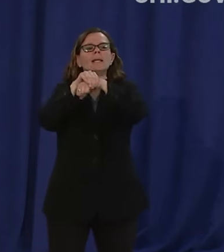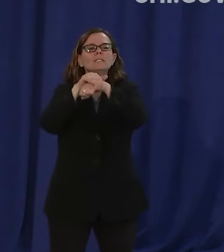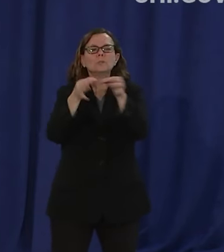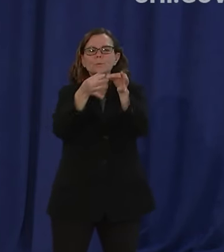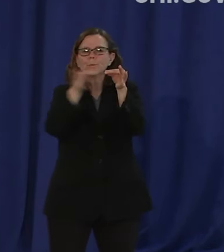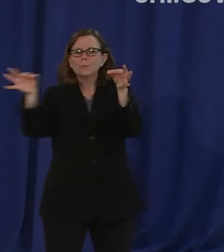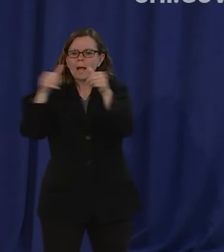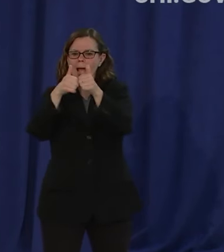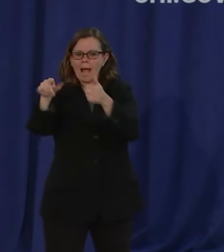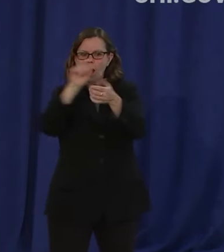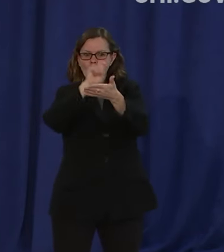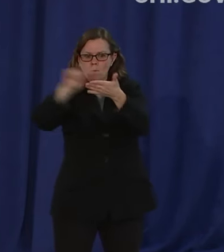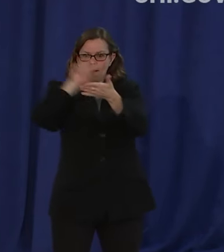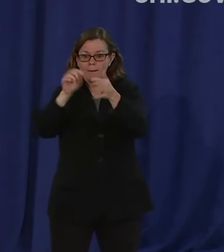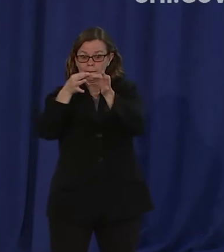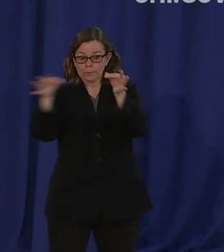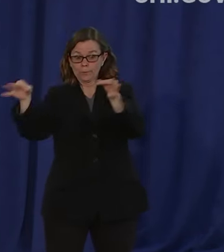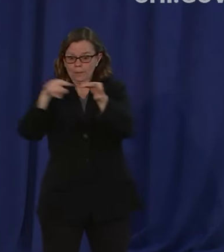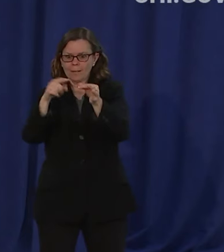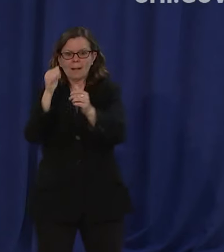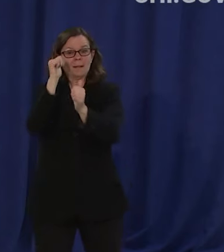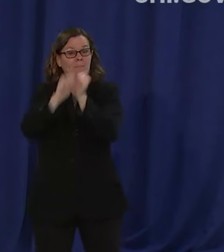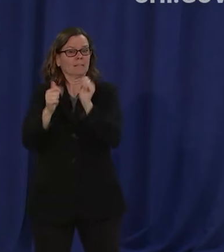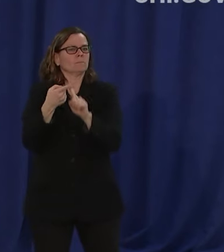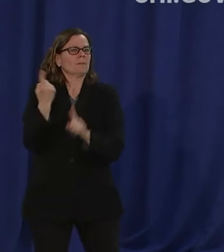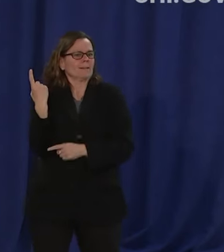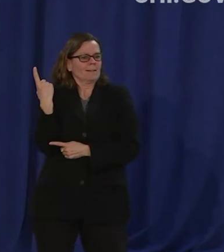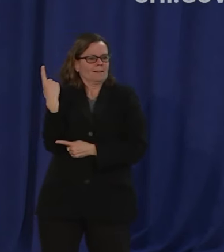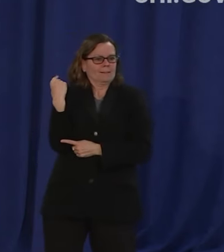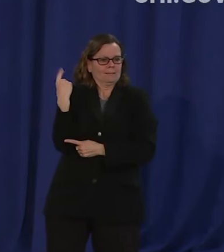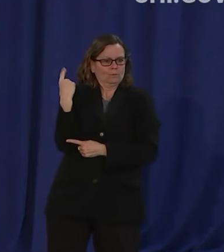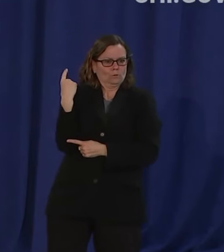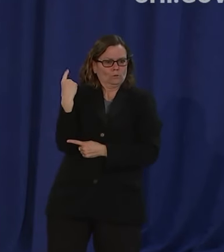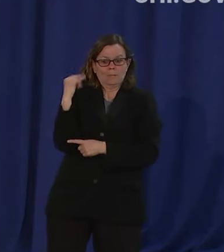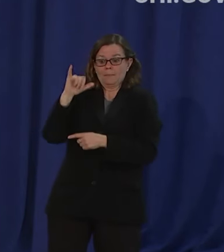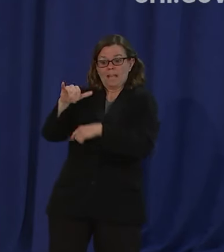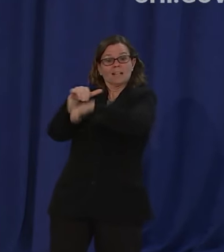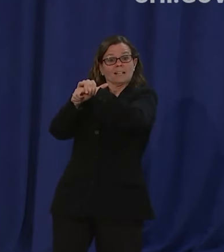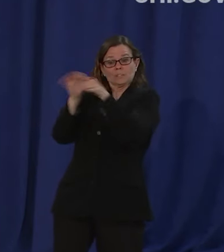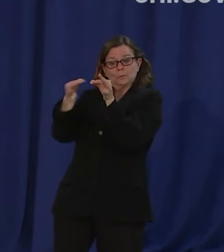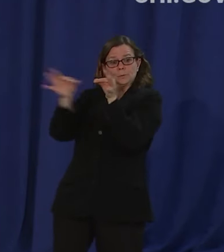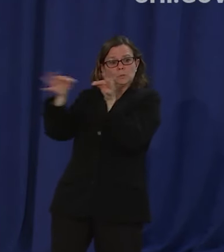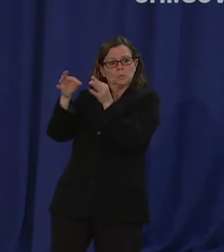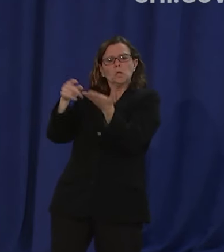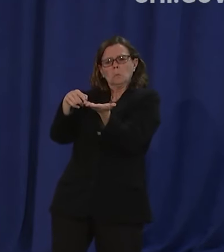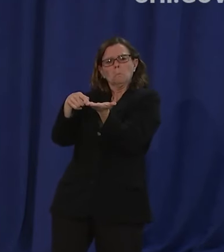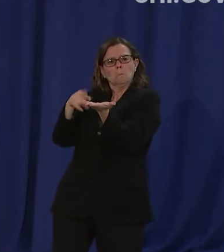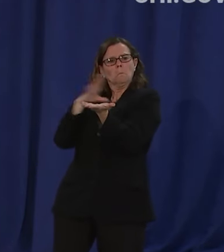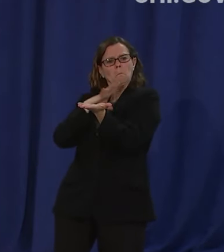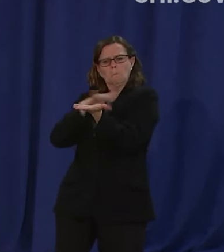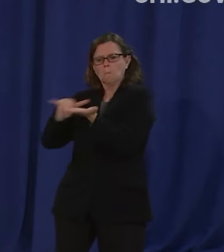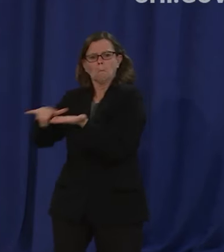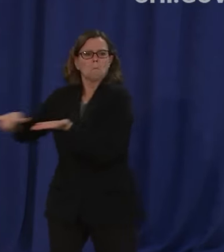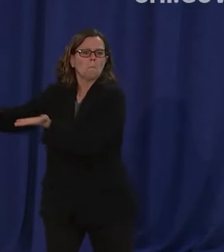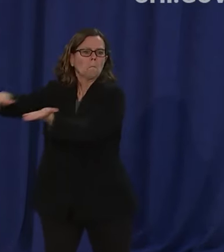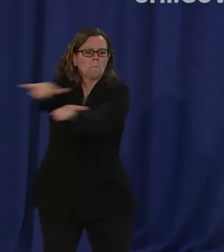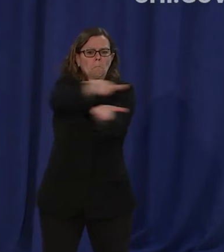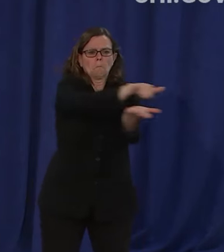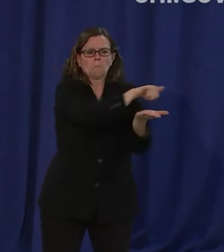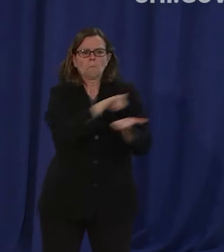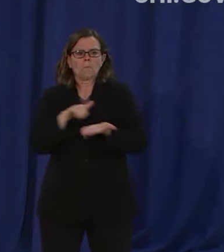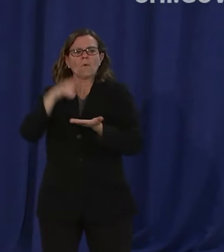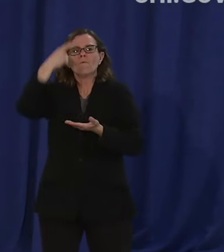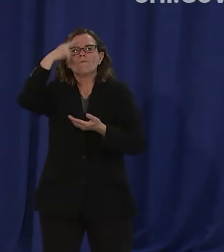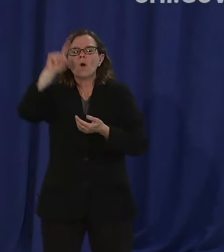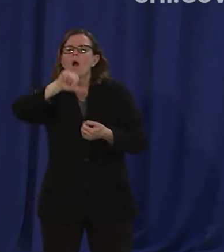extended to um elected officials in other jurisdictions that um we're doing um some business here in the city of chicago